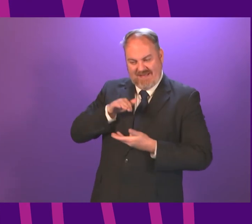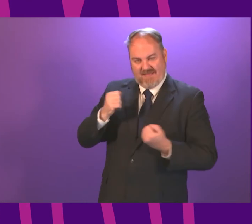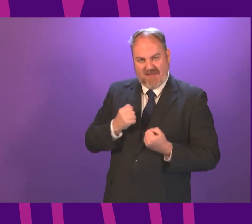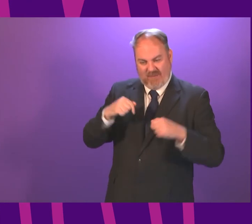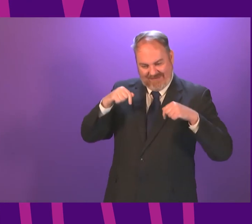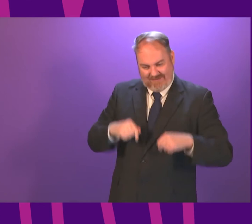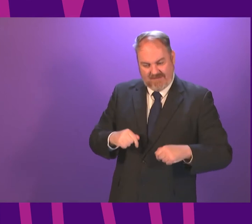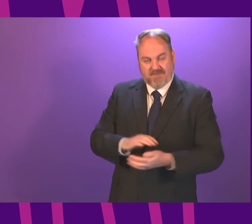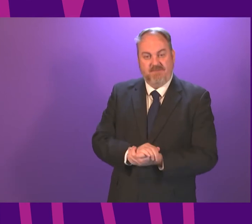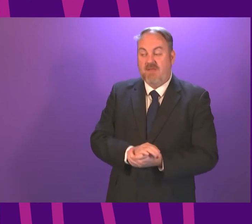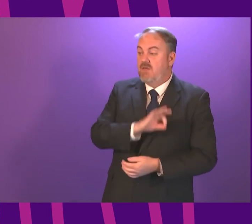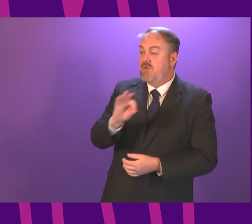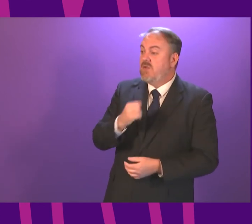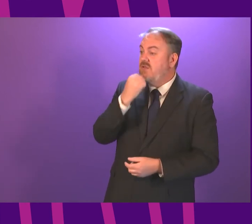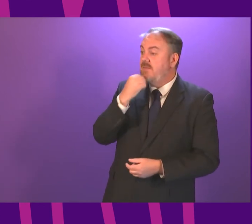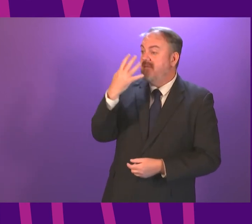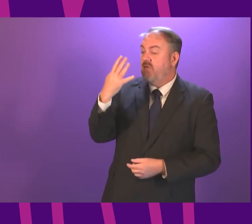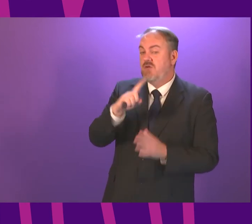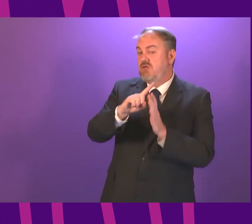Question number four, Jim Fairley.